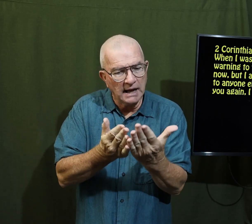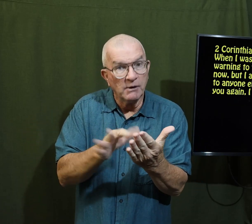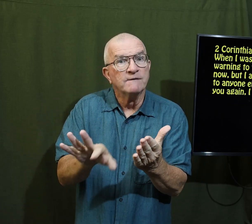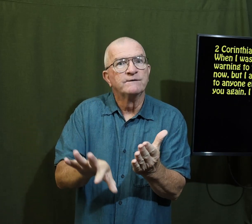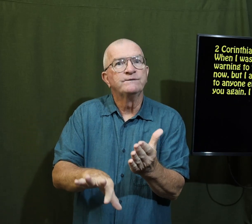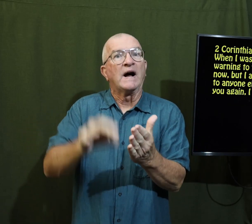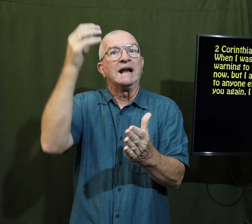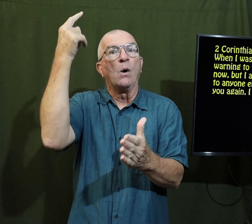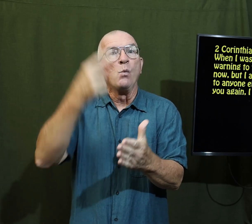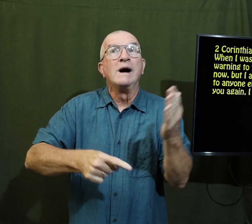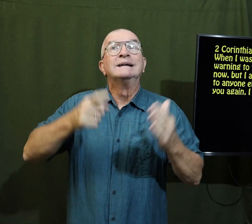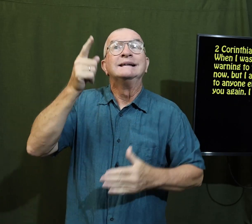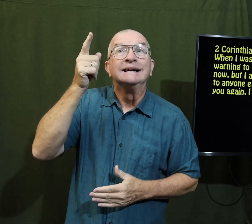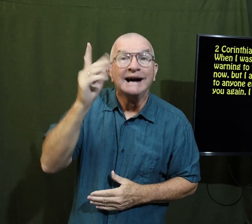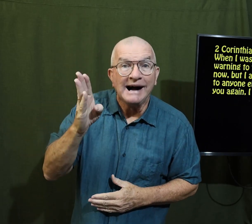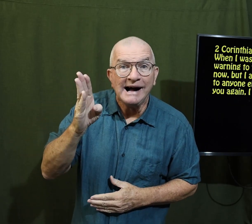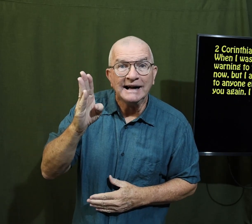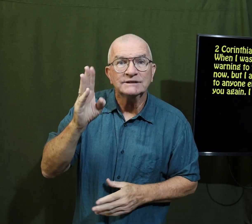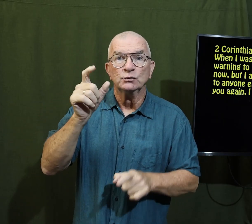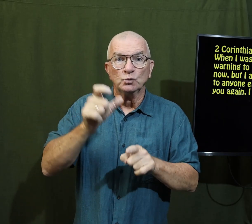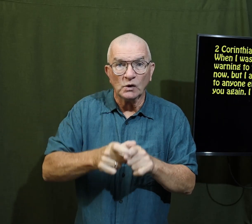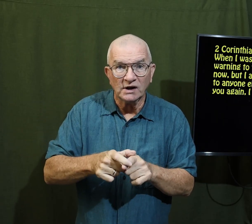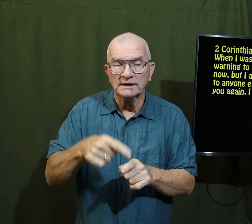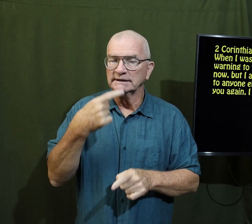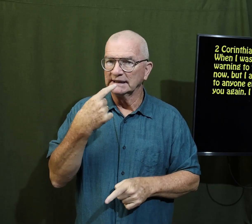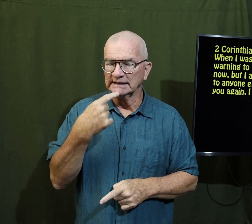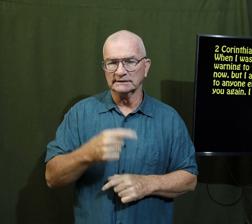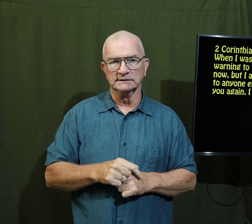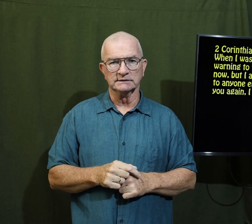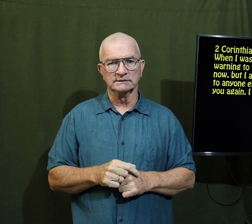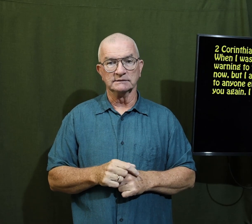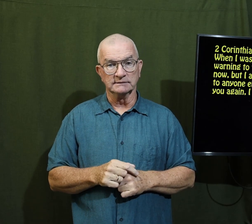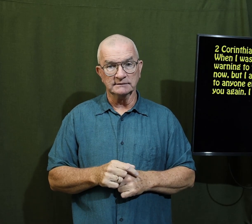find out what God his word says.